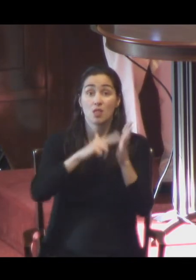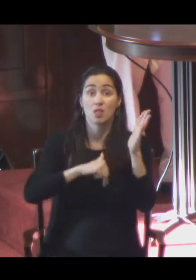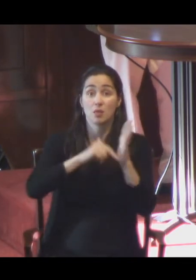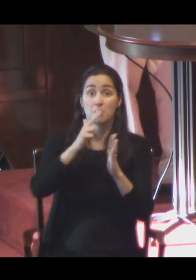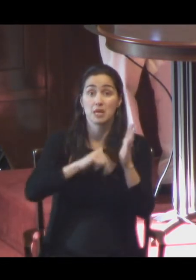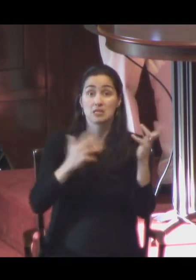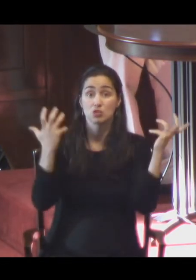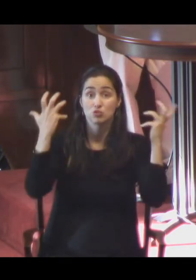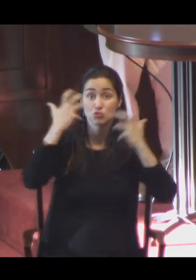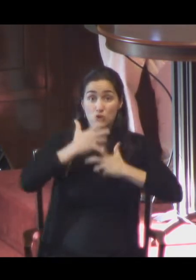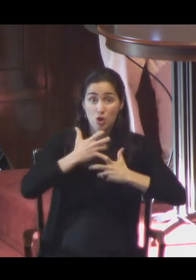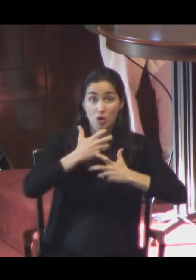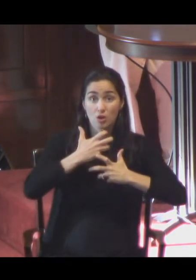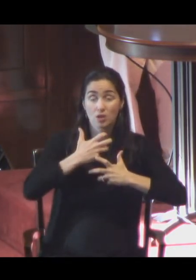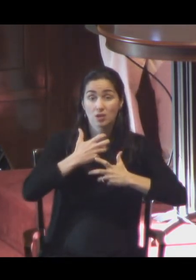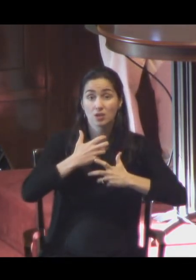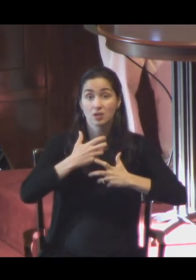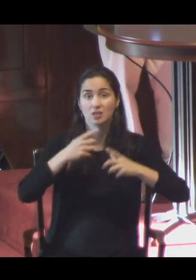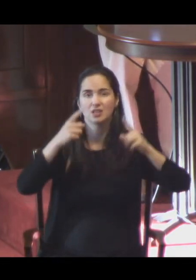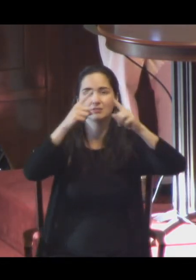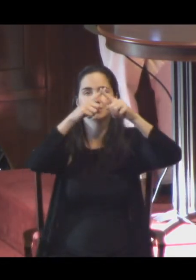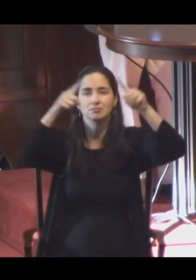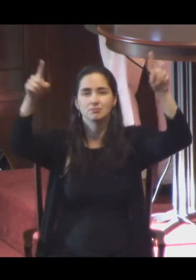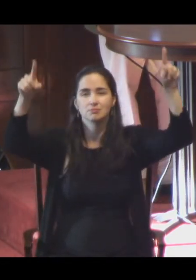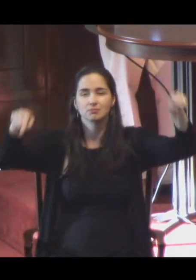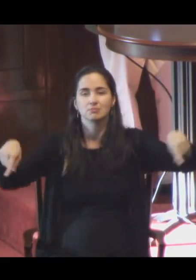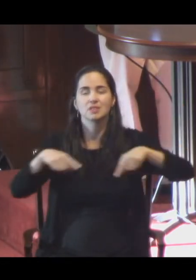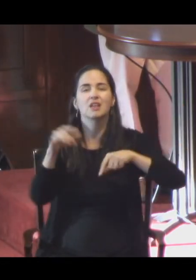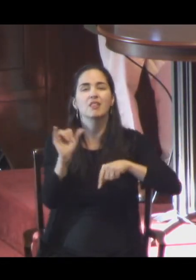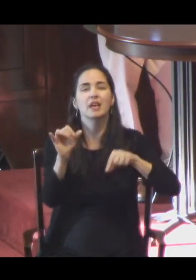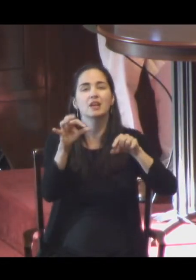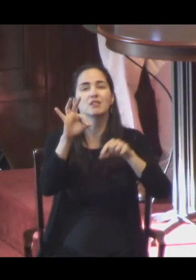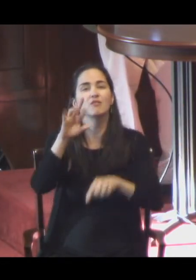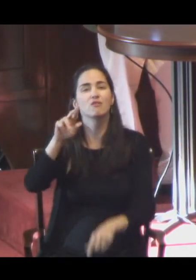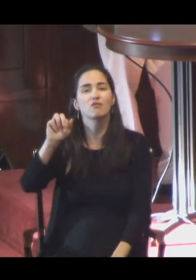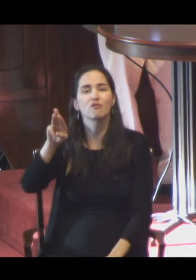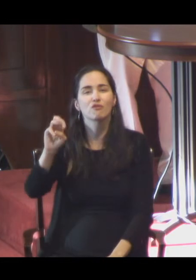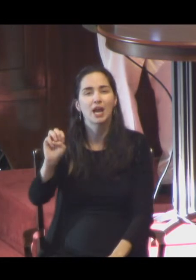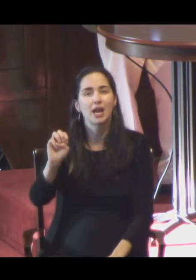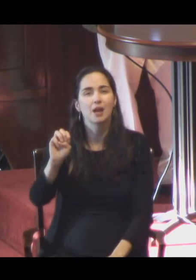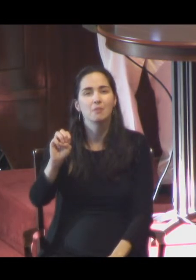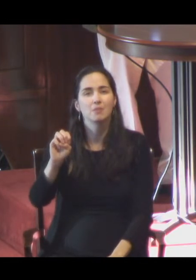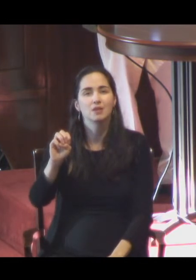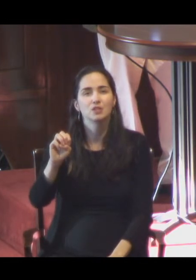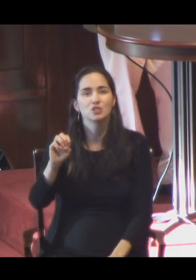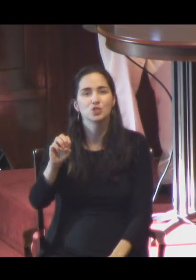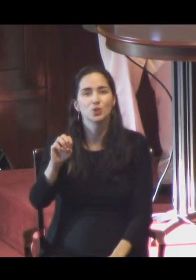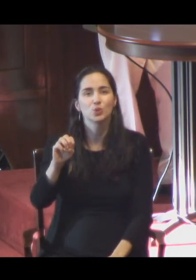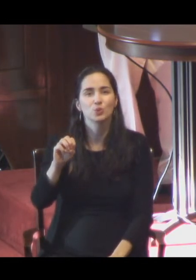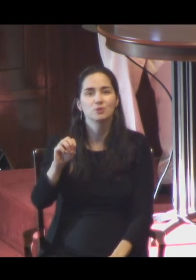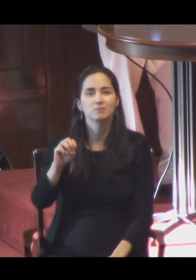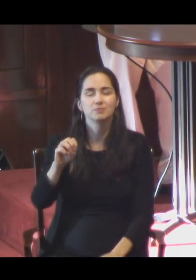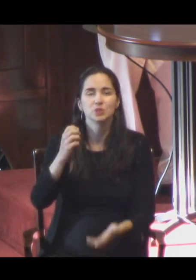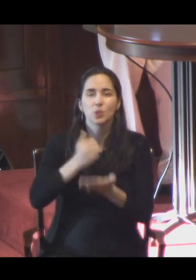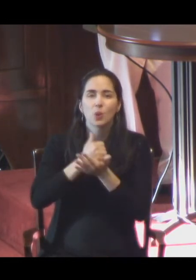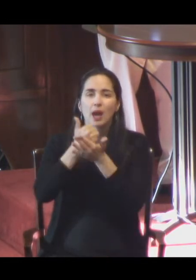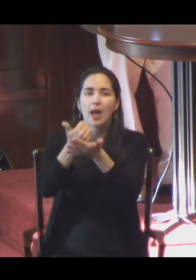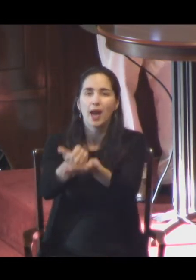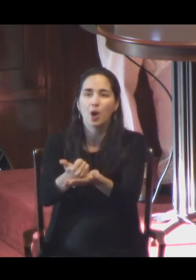paintings. I wanted to serve Bruce and to serve his work. That's what collaboration is. We're all servants of the work, but we're also servants of one